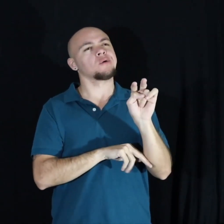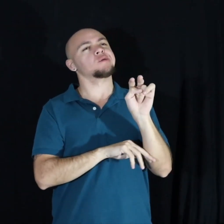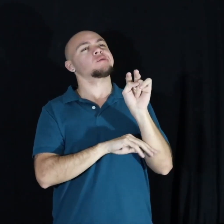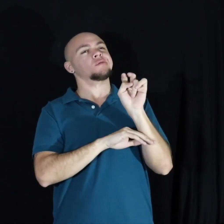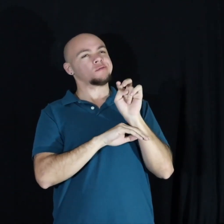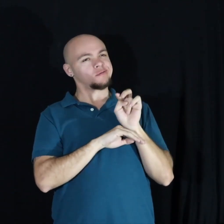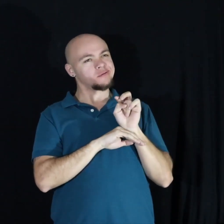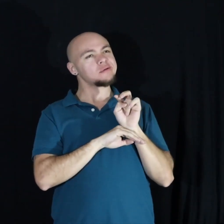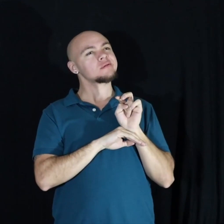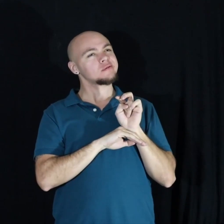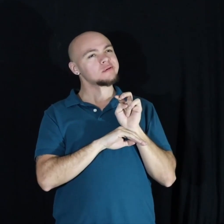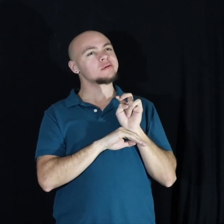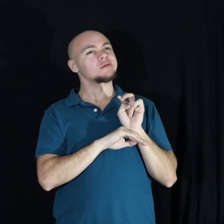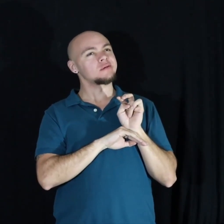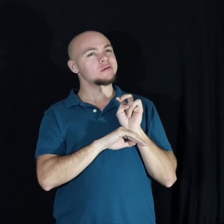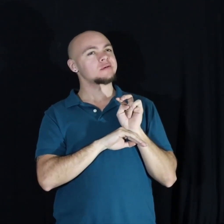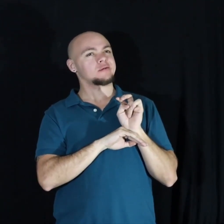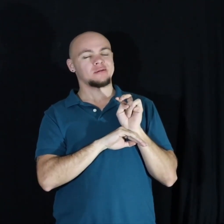bit.